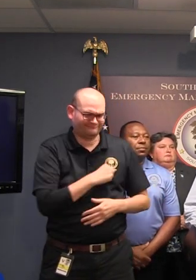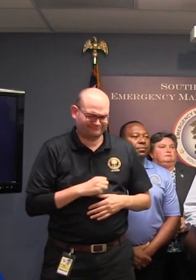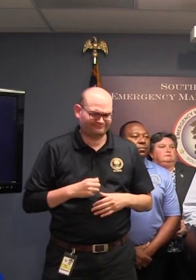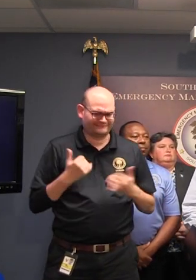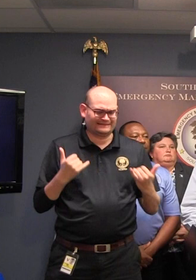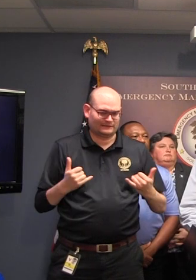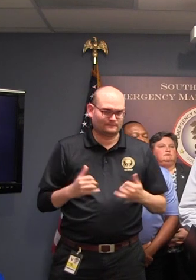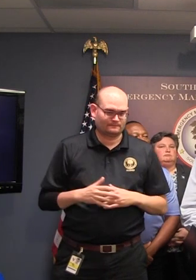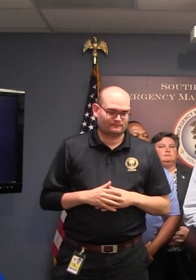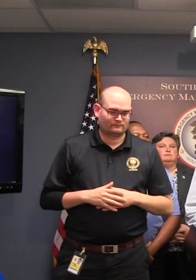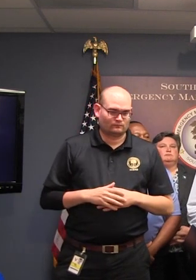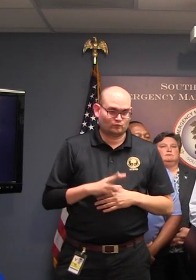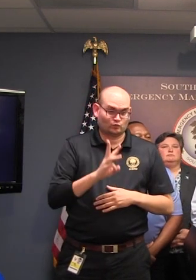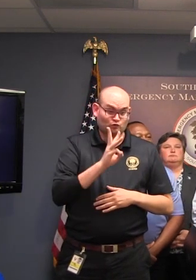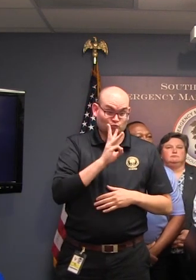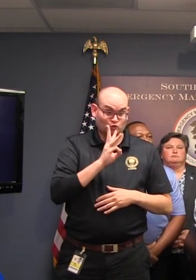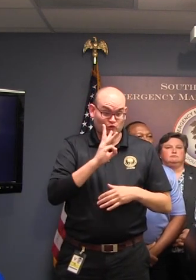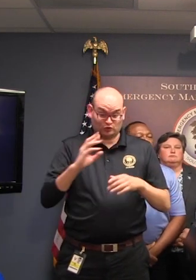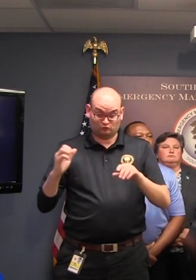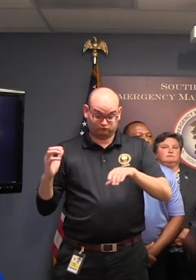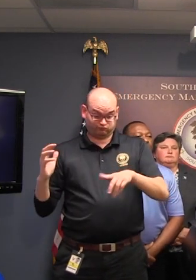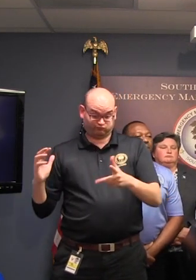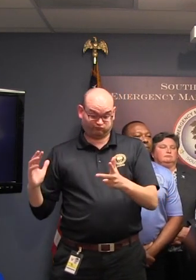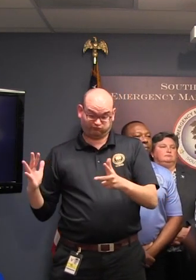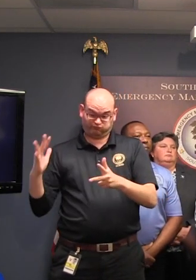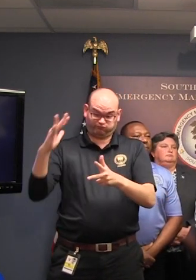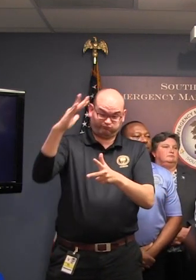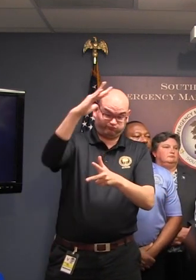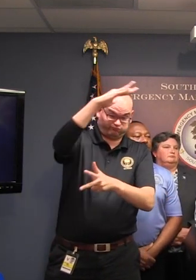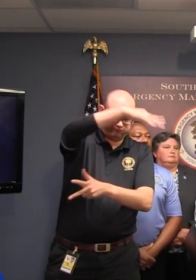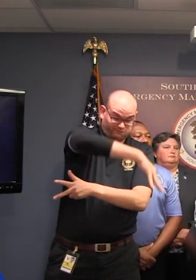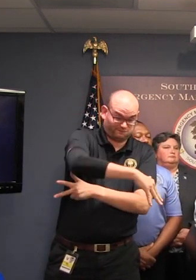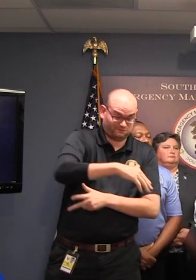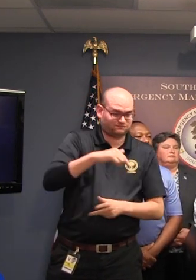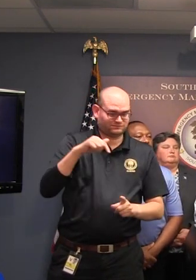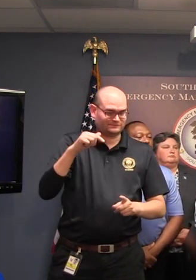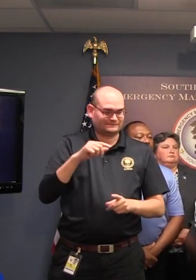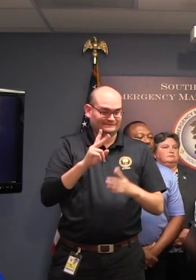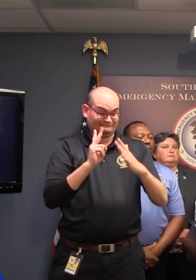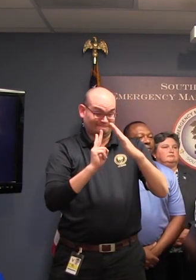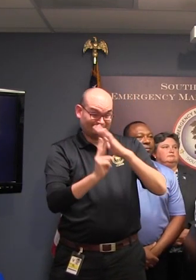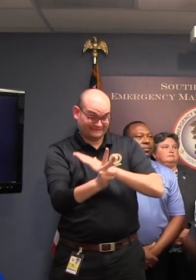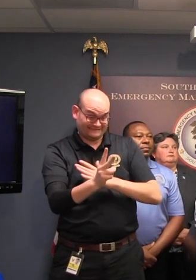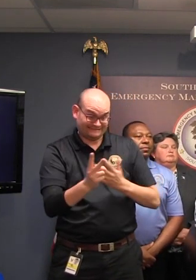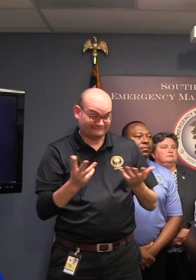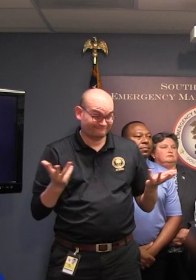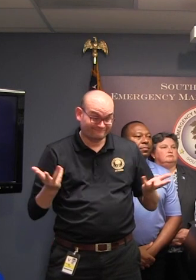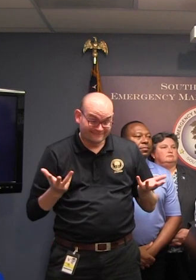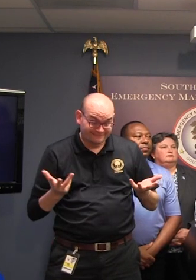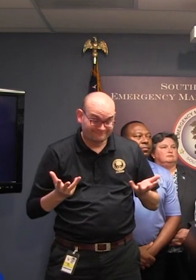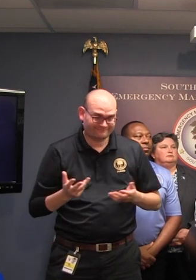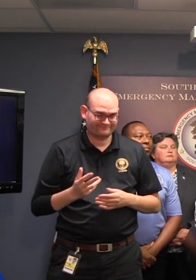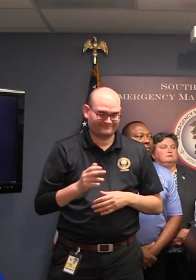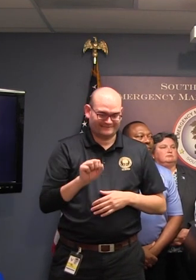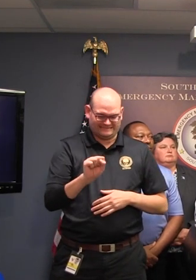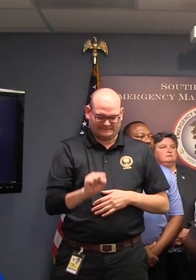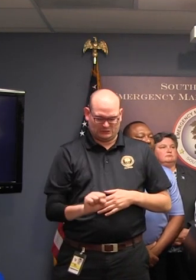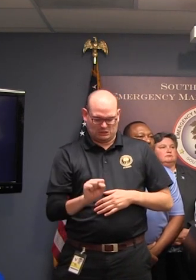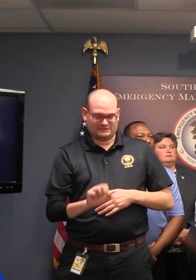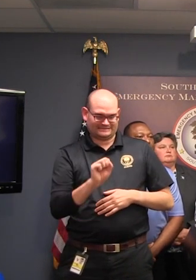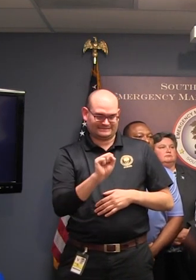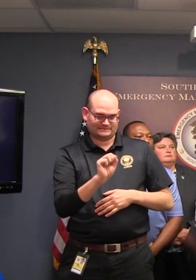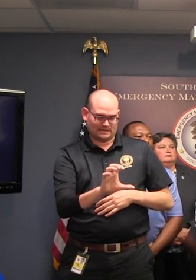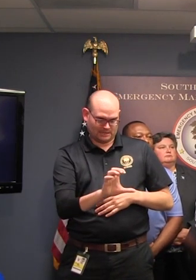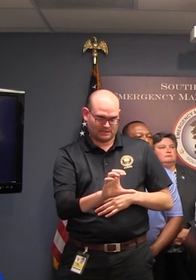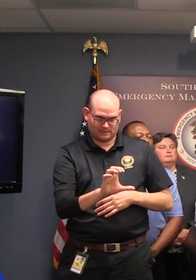storm surge, according to the latest forecast by the National Hurricane Center, the southernmost coast of South